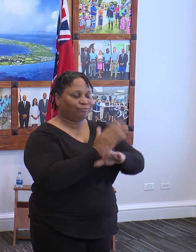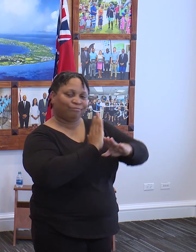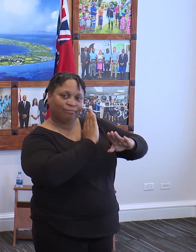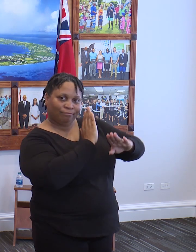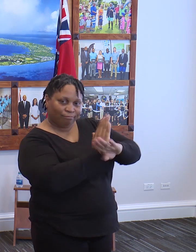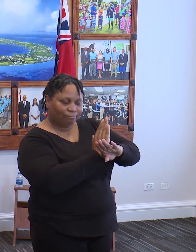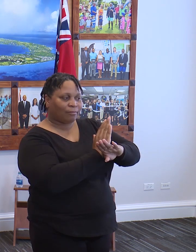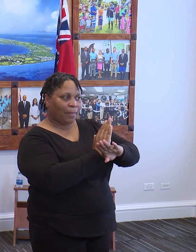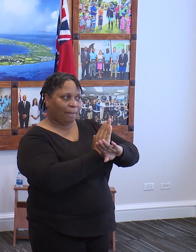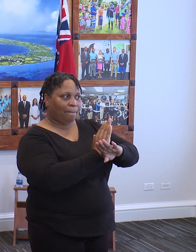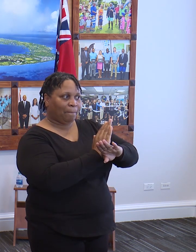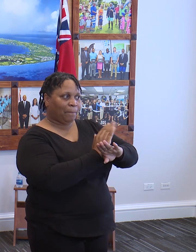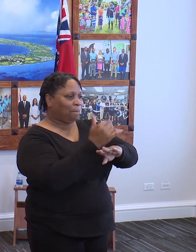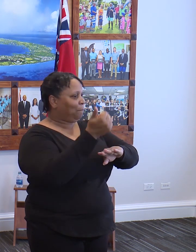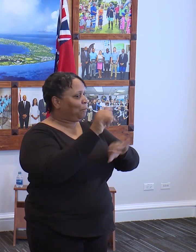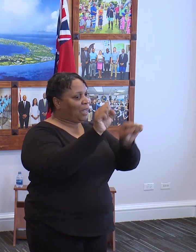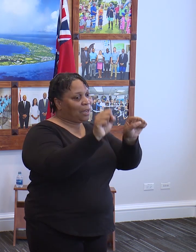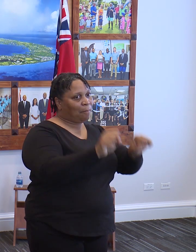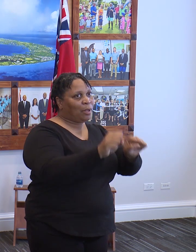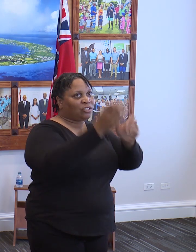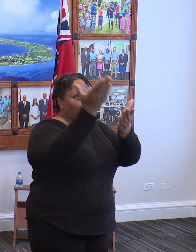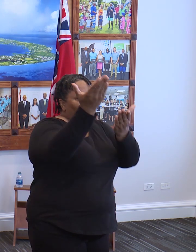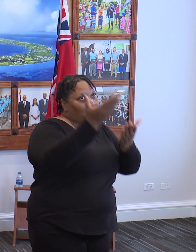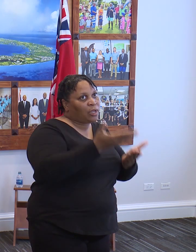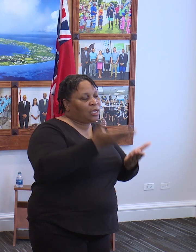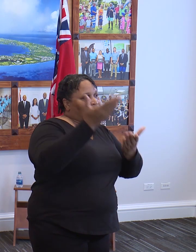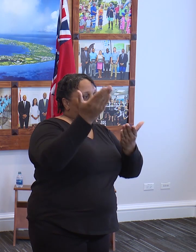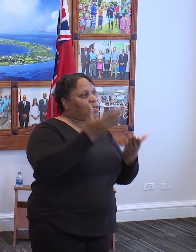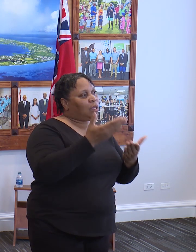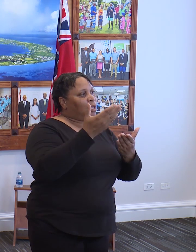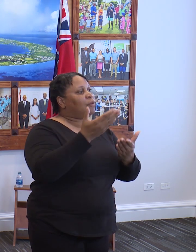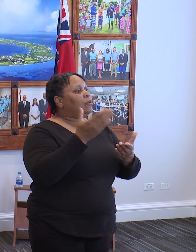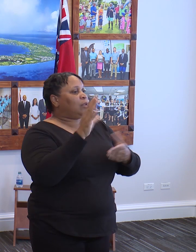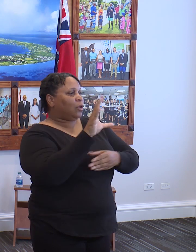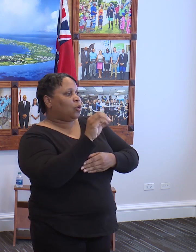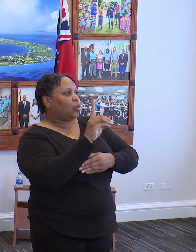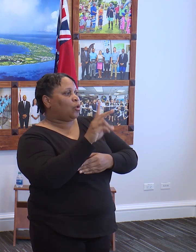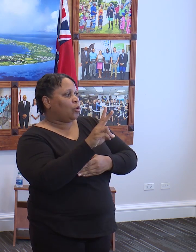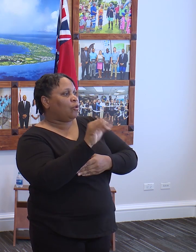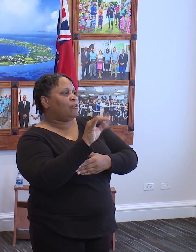any further possible importation of COVID-19 to our shores.